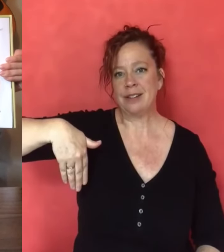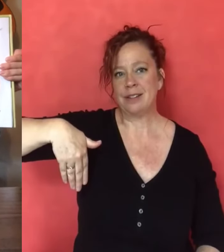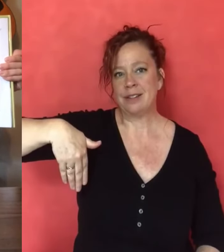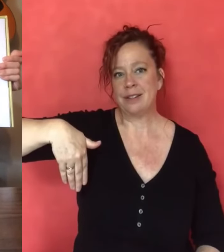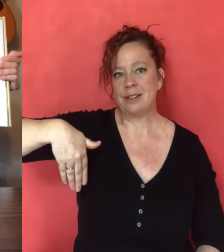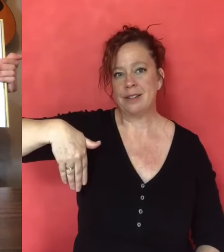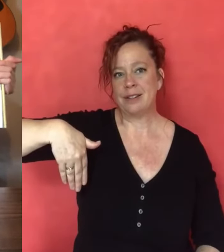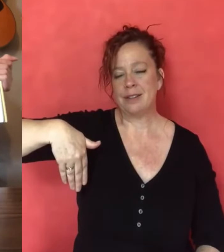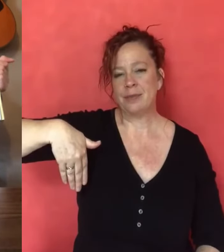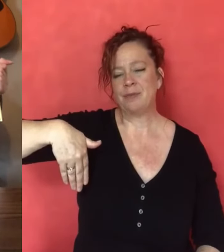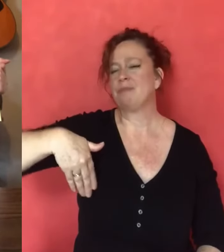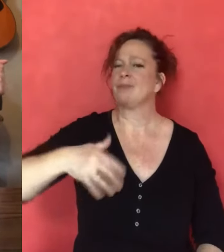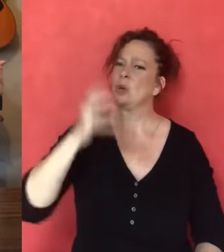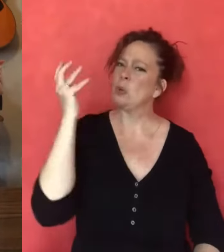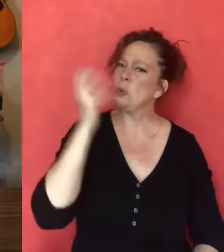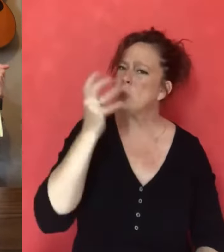yet.